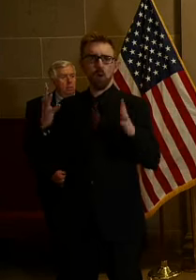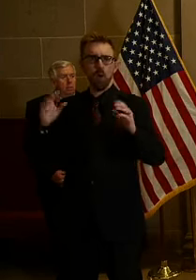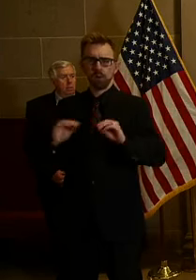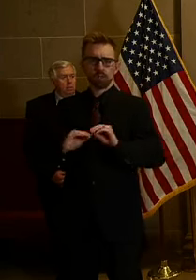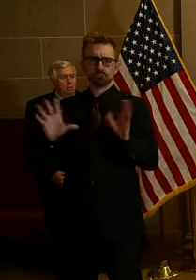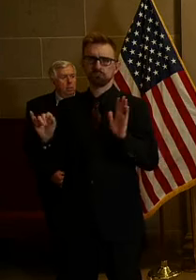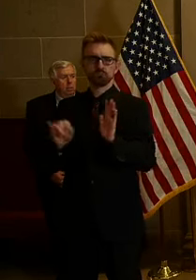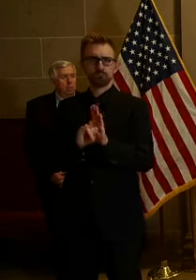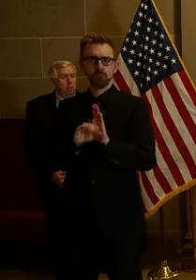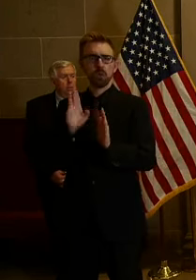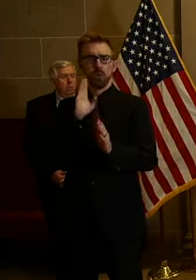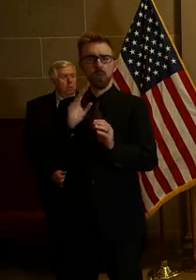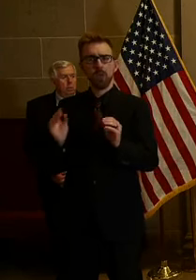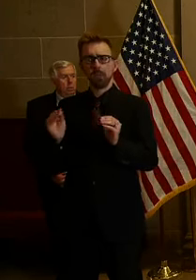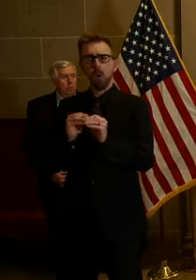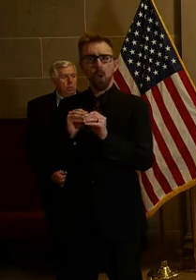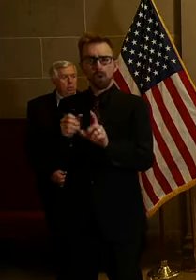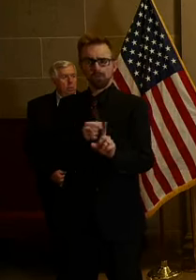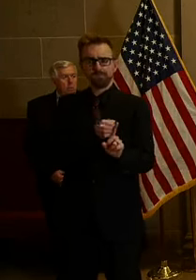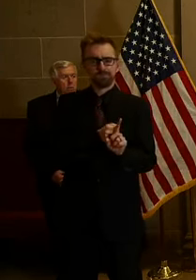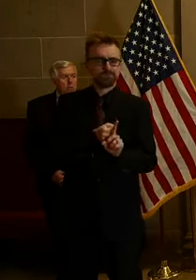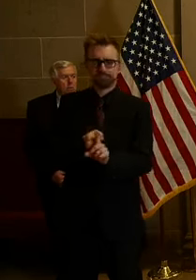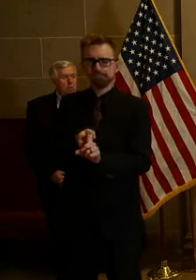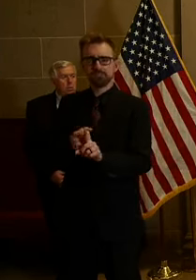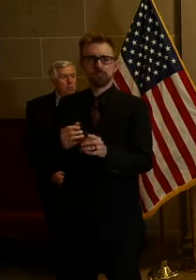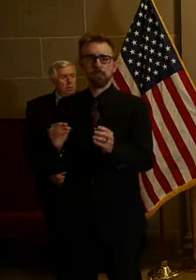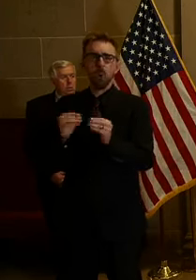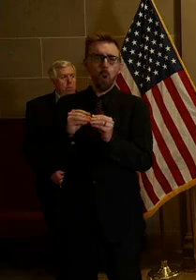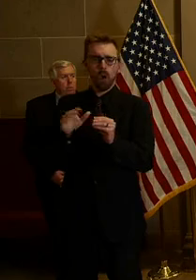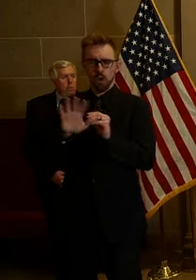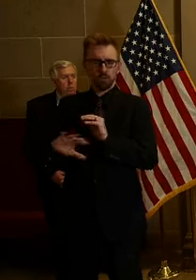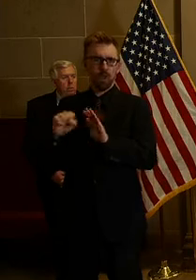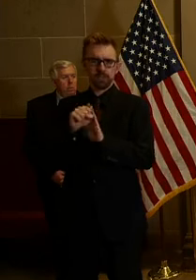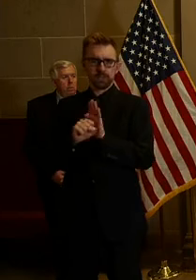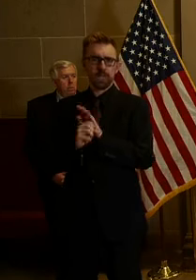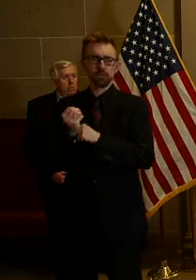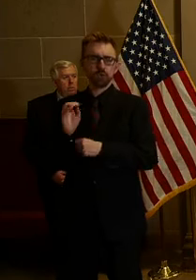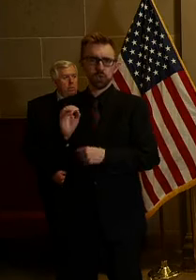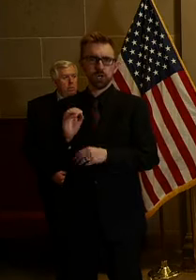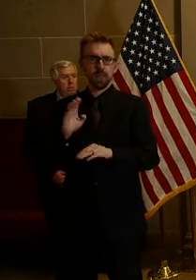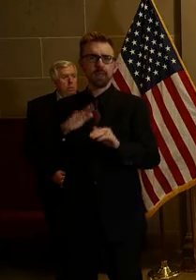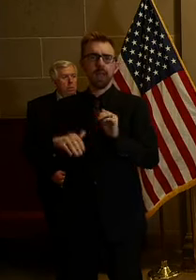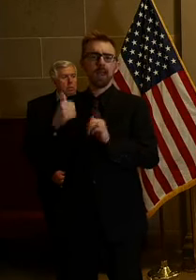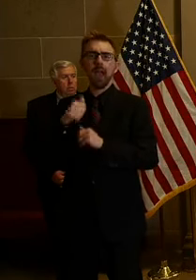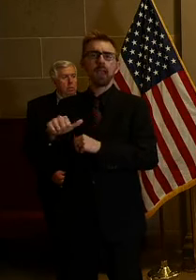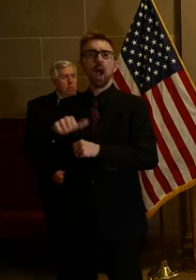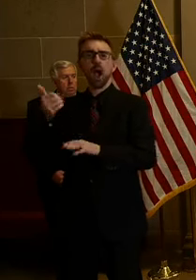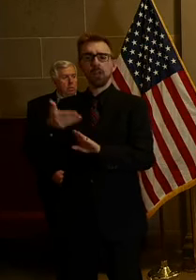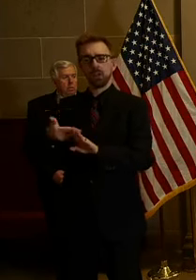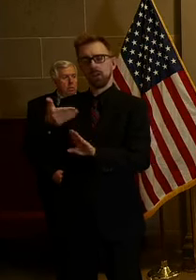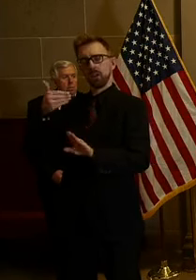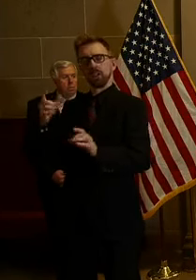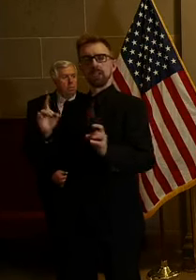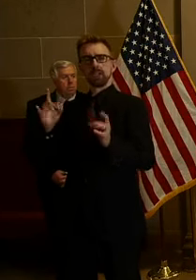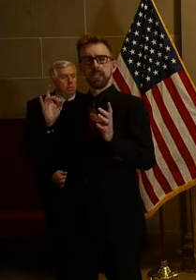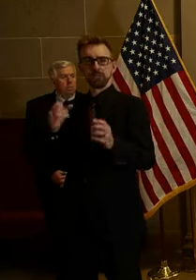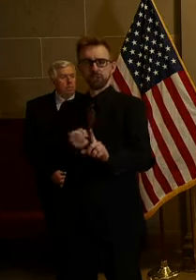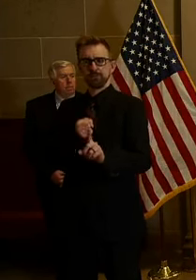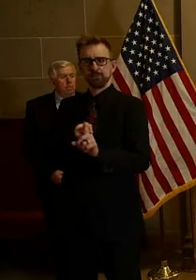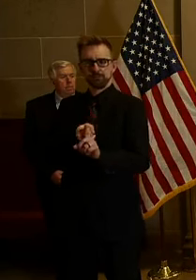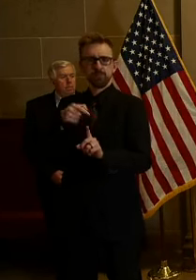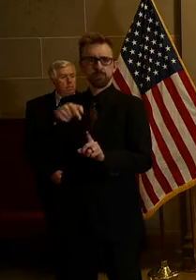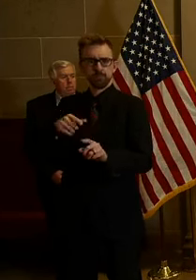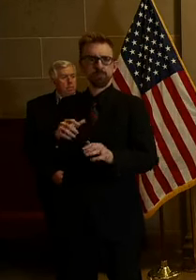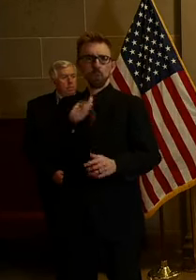it will have a more sweeping impact on the entire state of Missouri than any other previous disaster that has impacted our